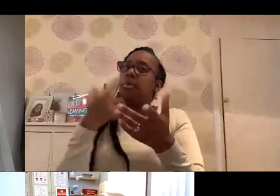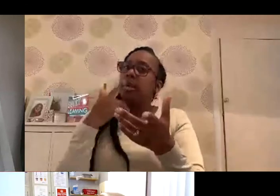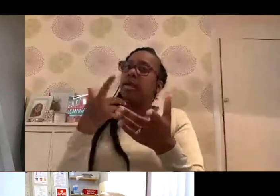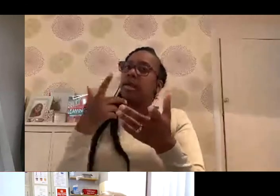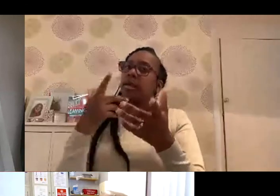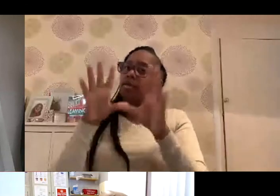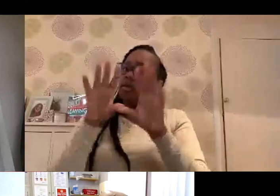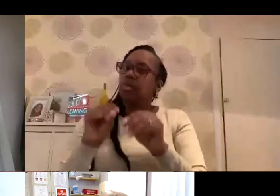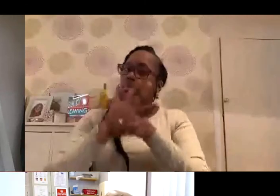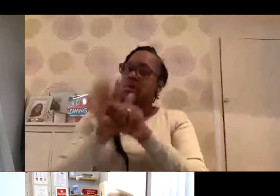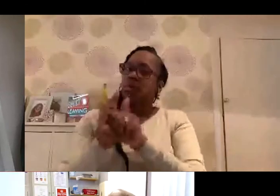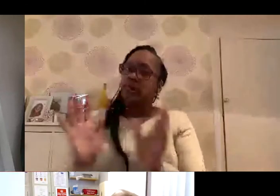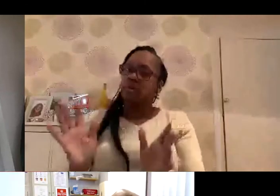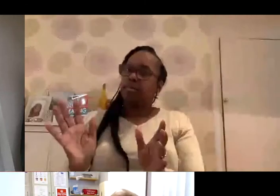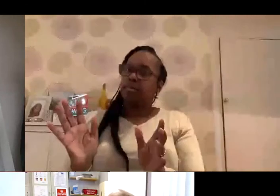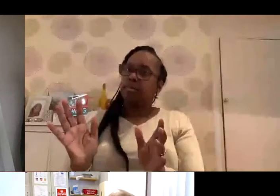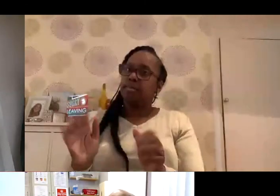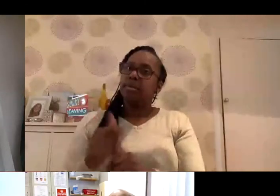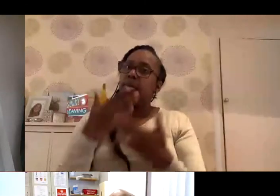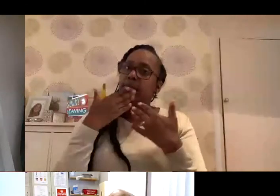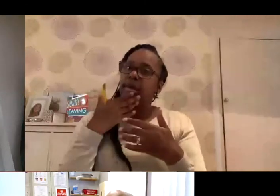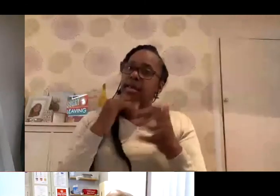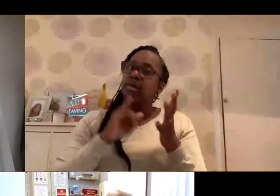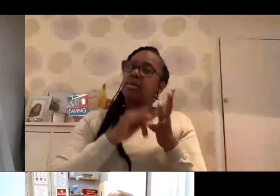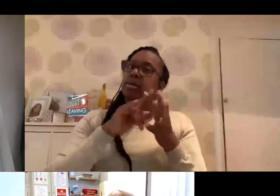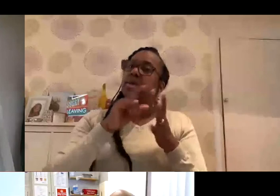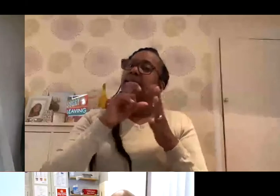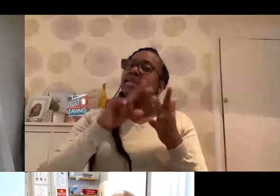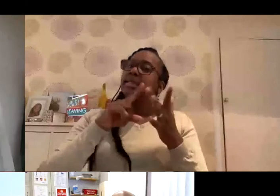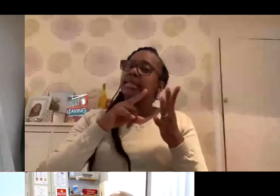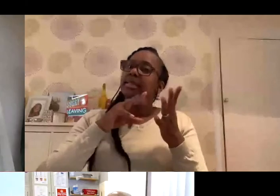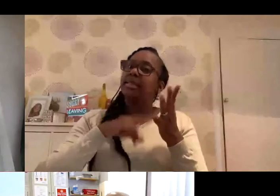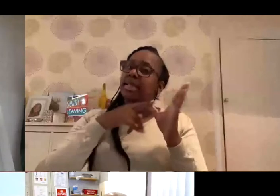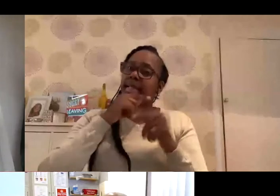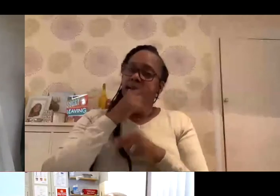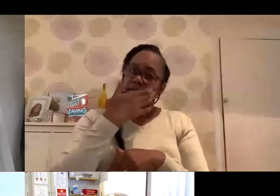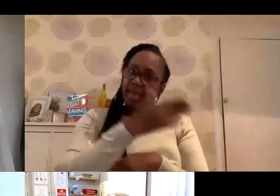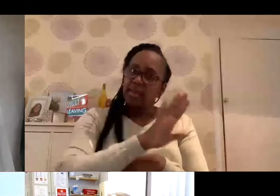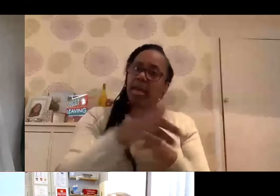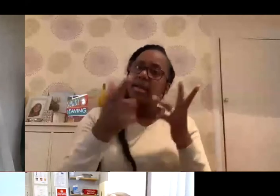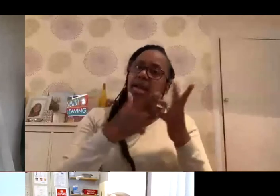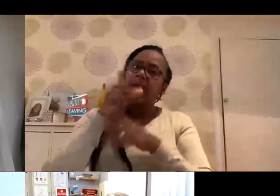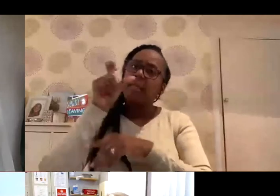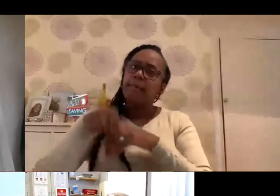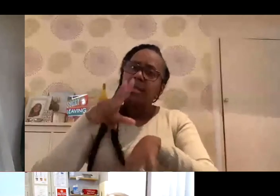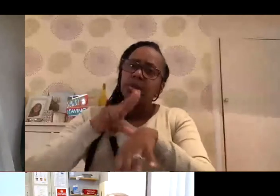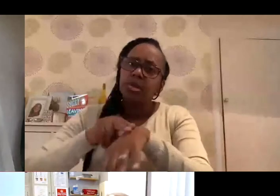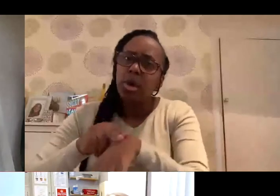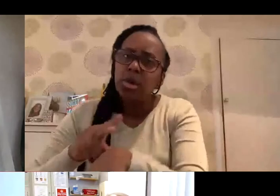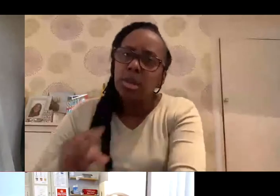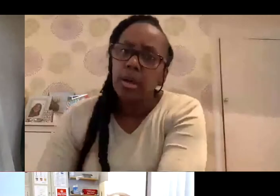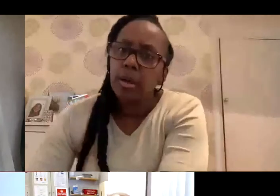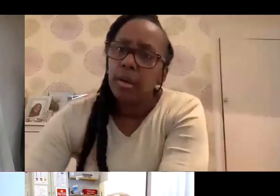fight against the virus. Thank you, Sedina. And I'm just going to say, Dudley, thank you very much for joining us today. But do you